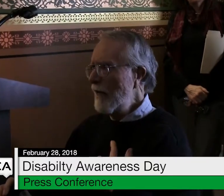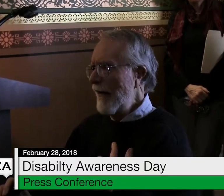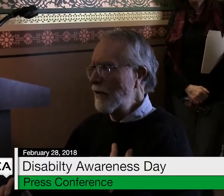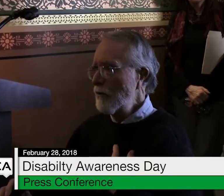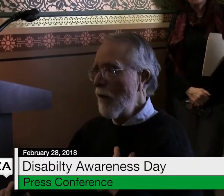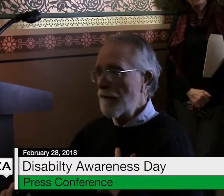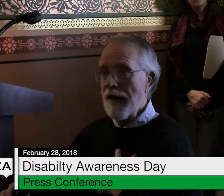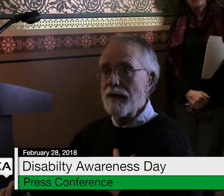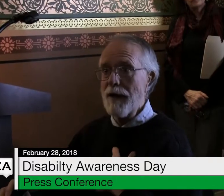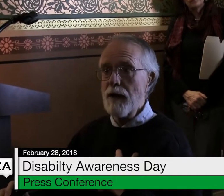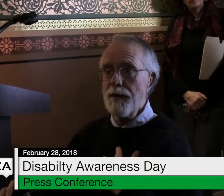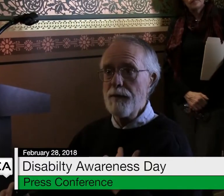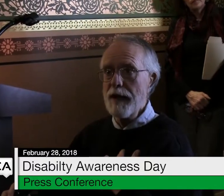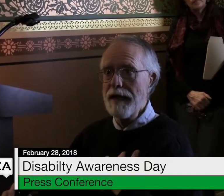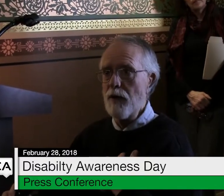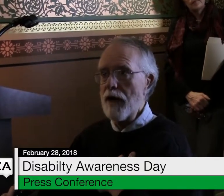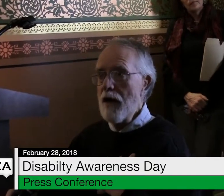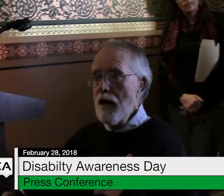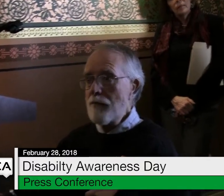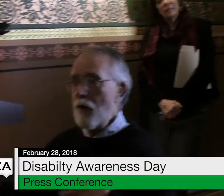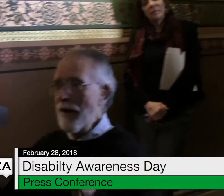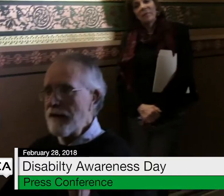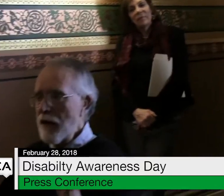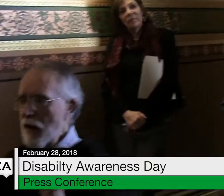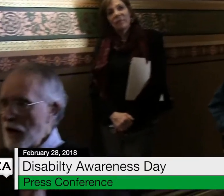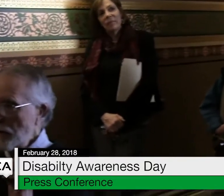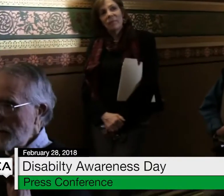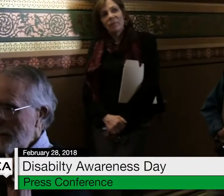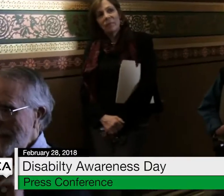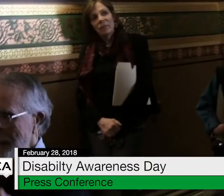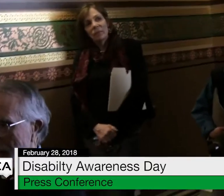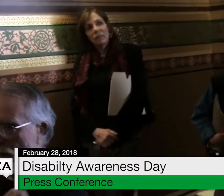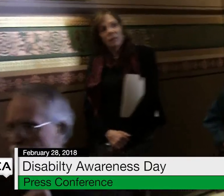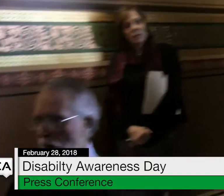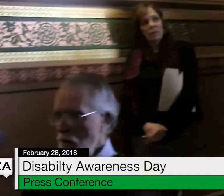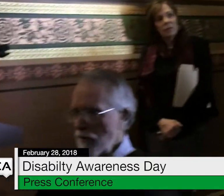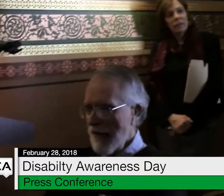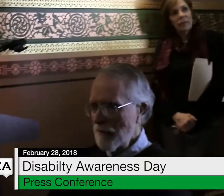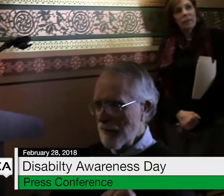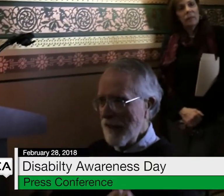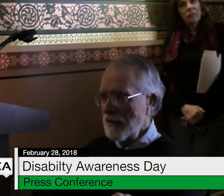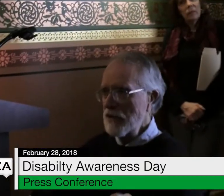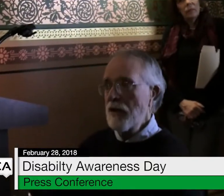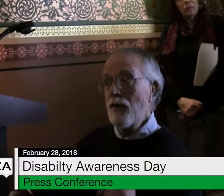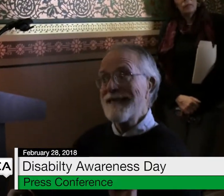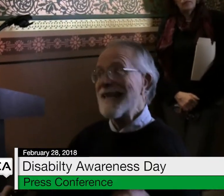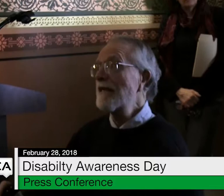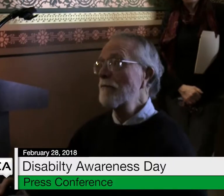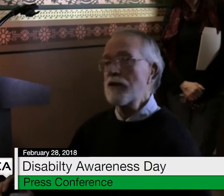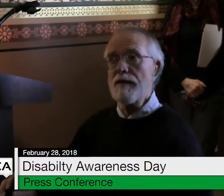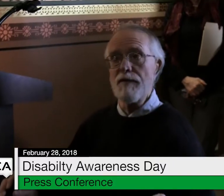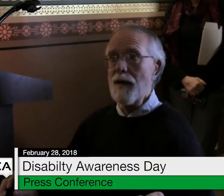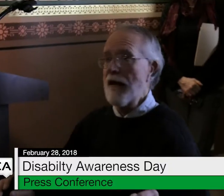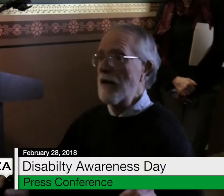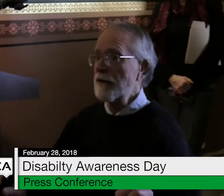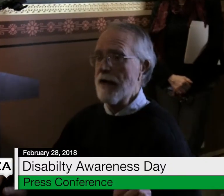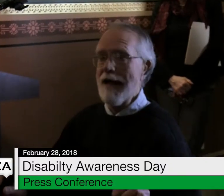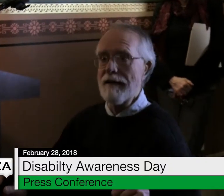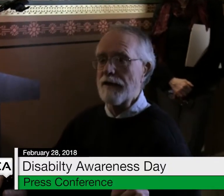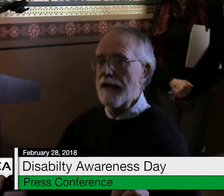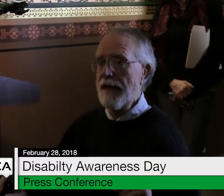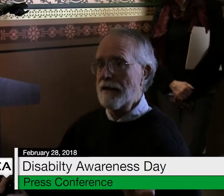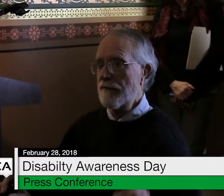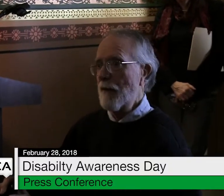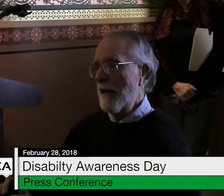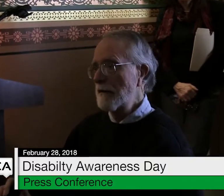people, and you won't find better people anywhere. But when there are detailed program things, we send them to the Vermont Health